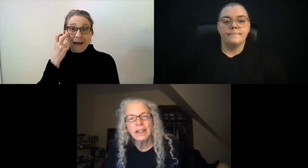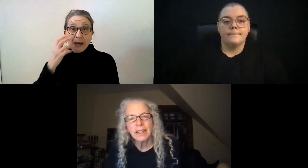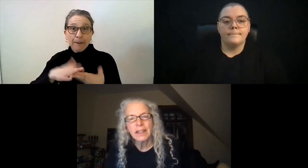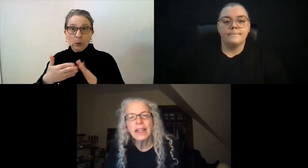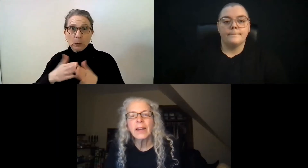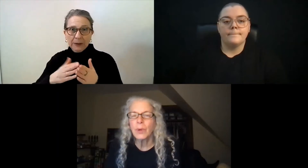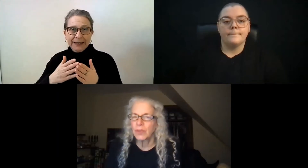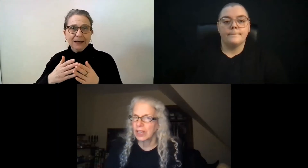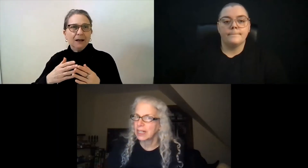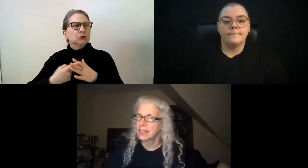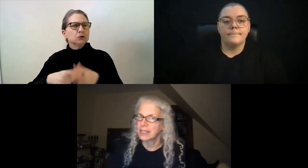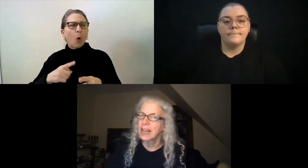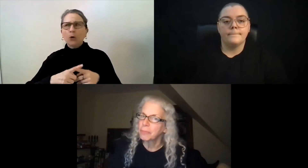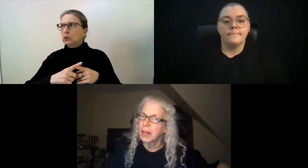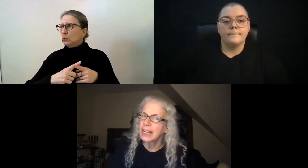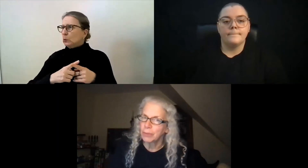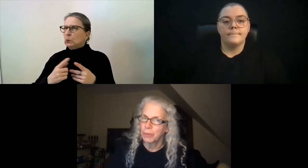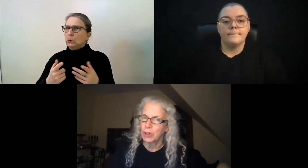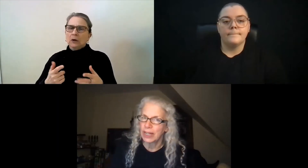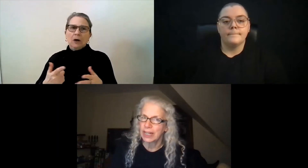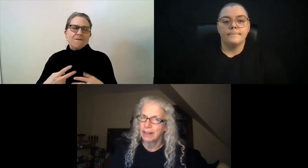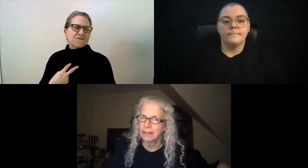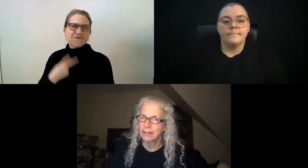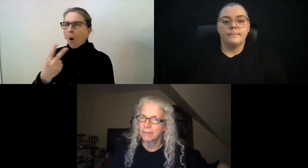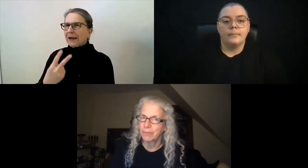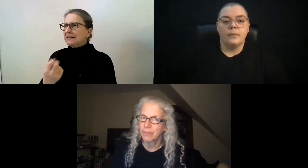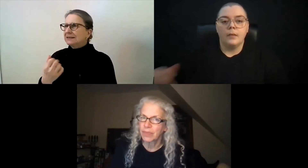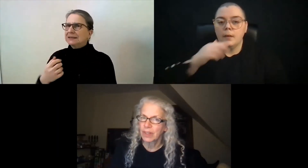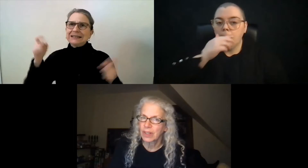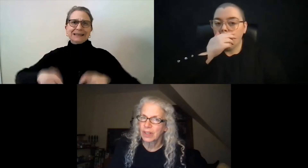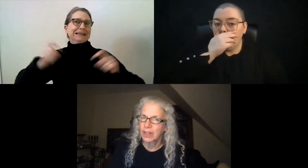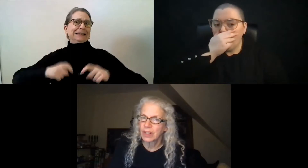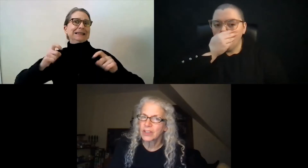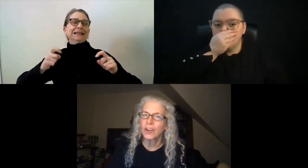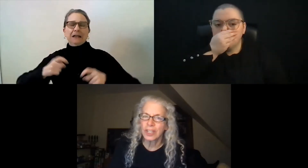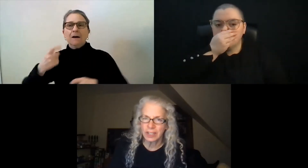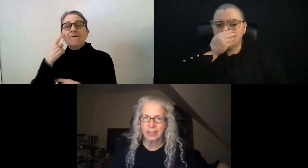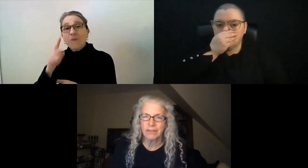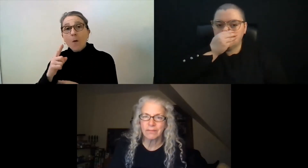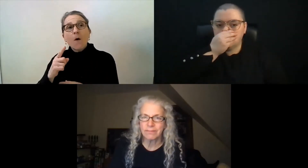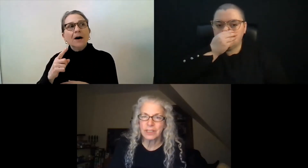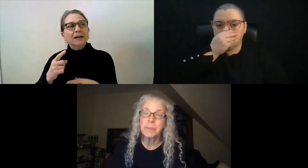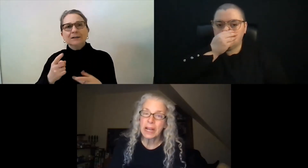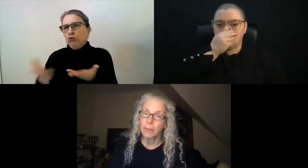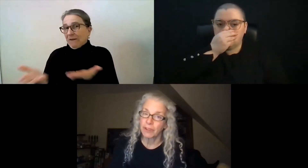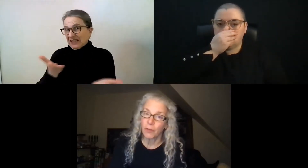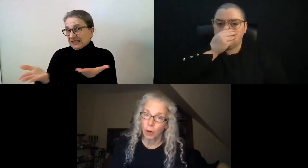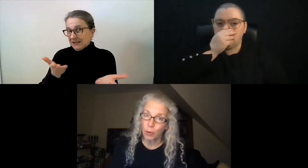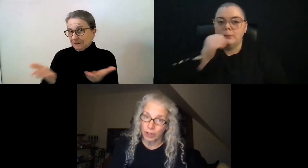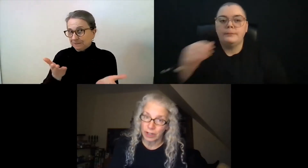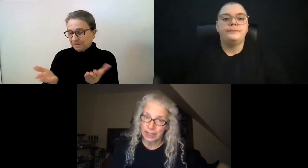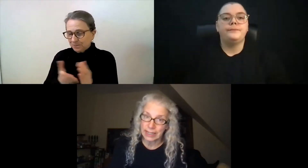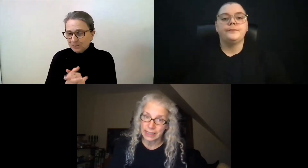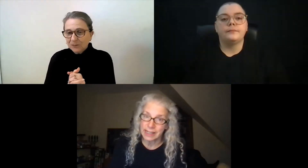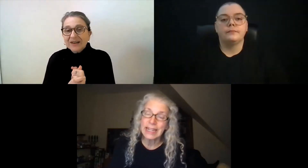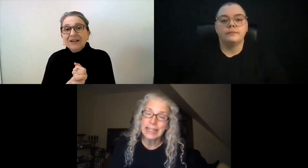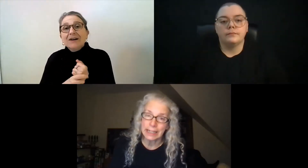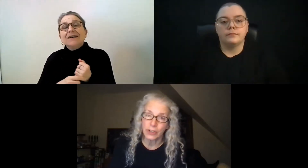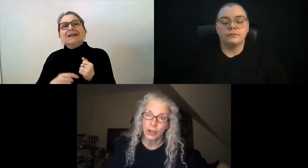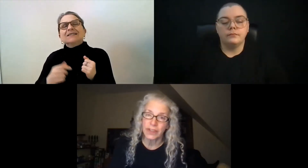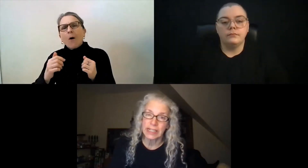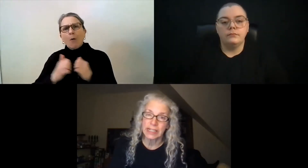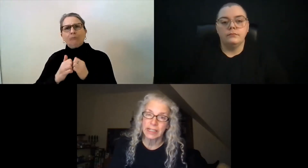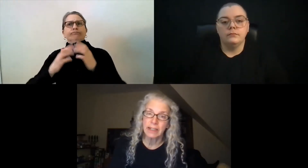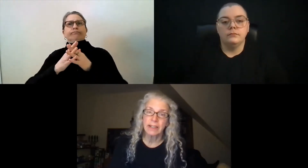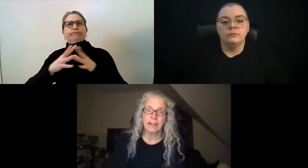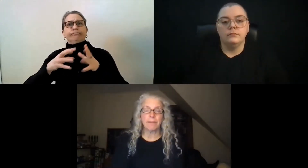And then we realized the deaf-blind community started to speak up for their own needs. They needed